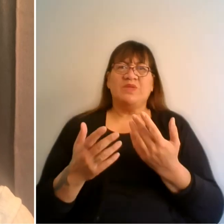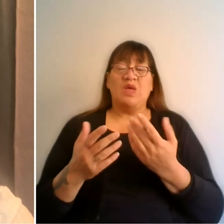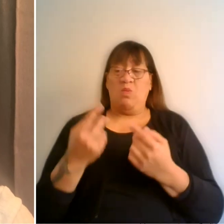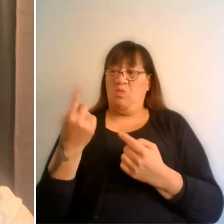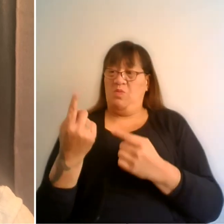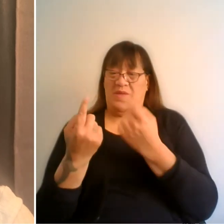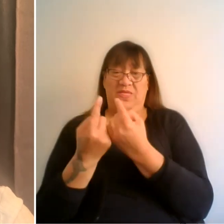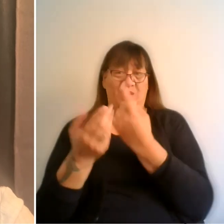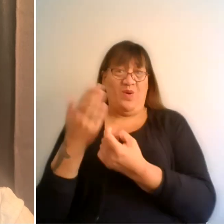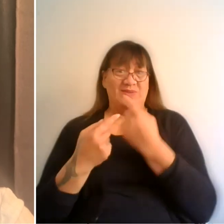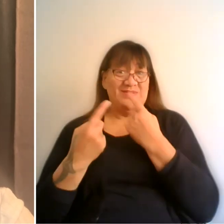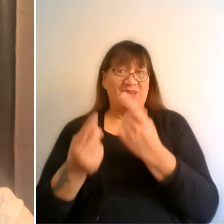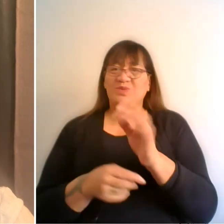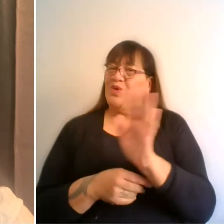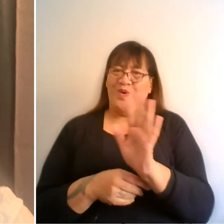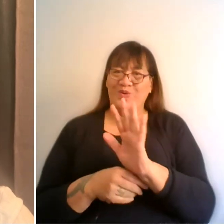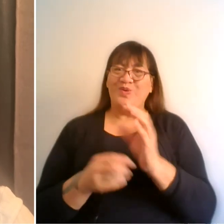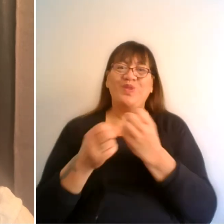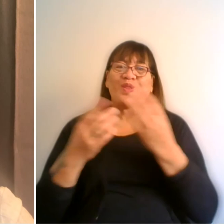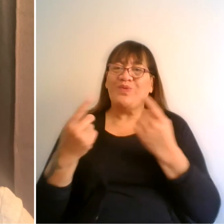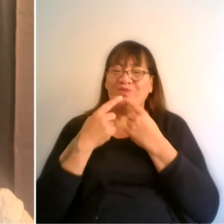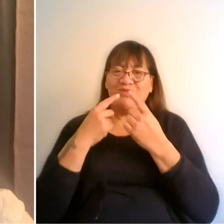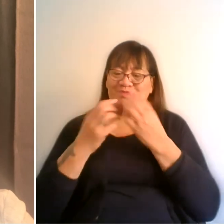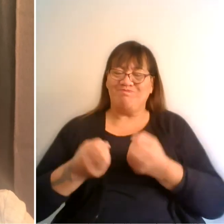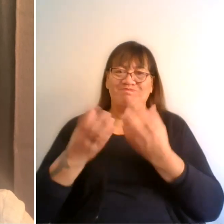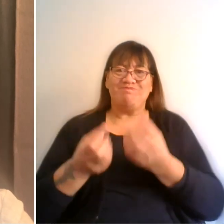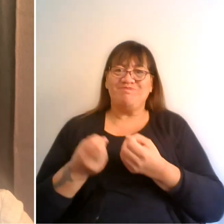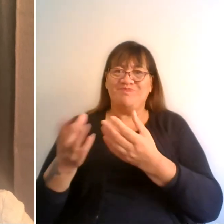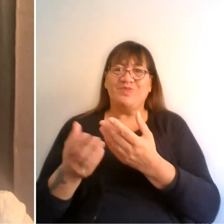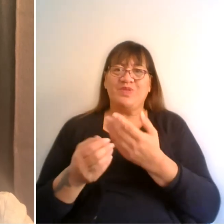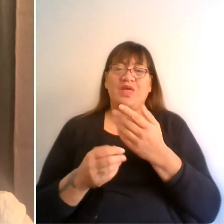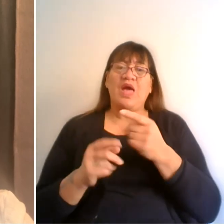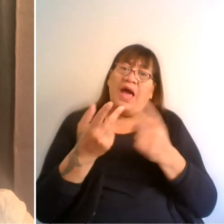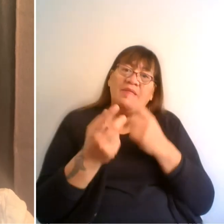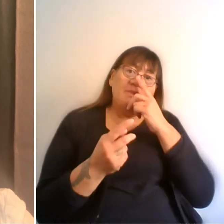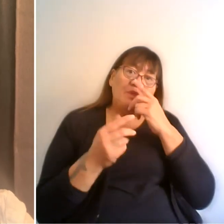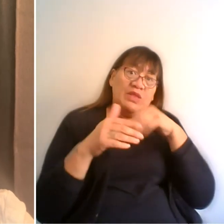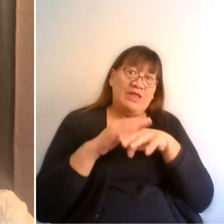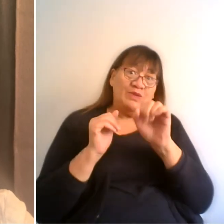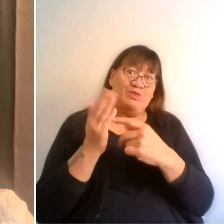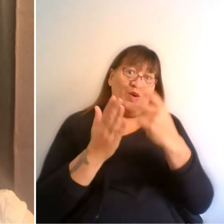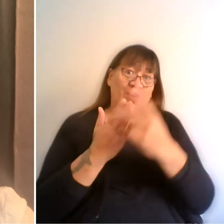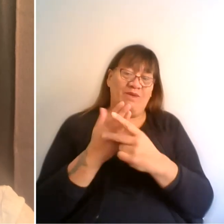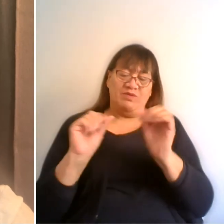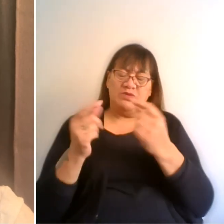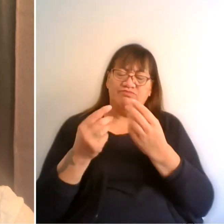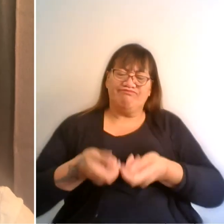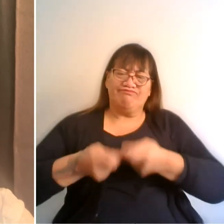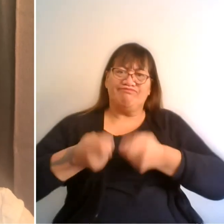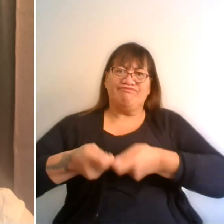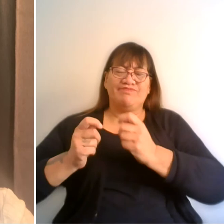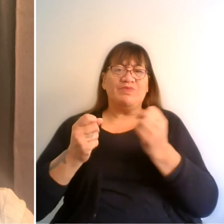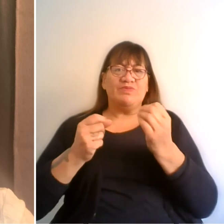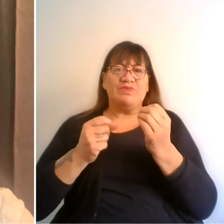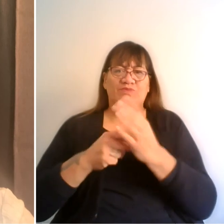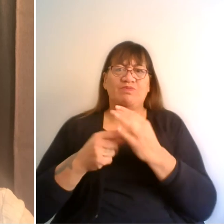message. There's so much information and your guests this morning have outlined a whole lot of stuff. I think what was